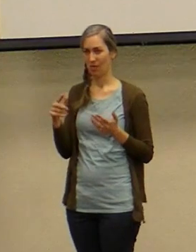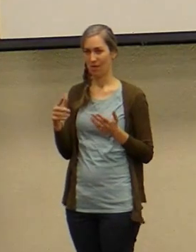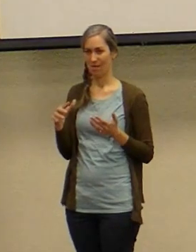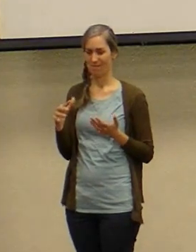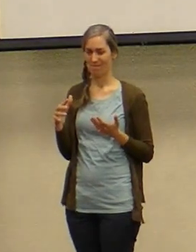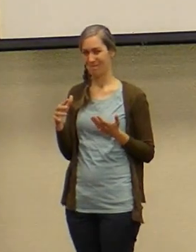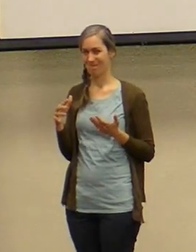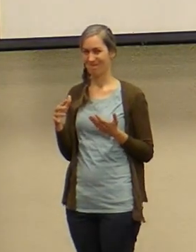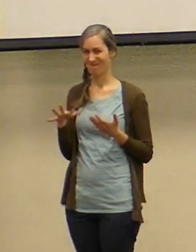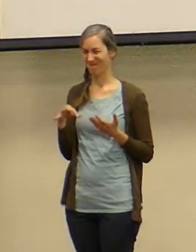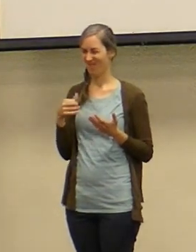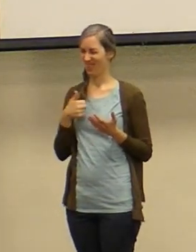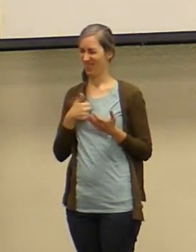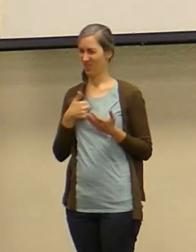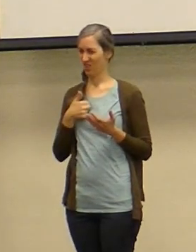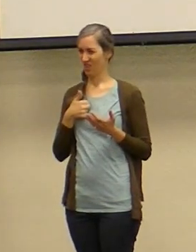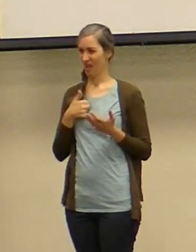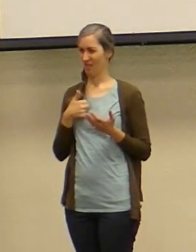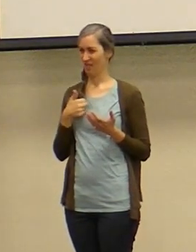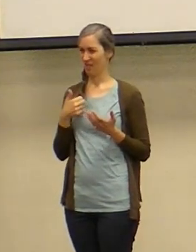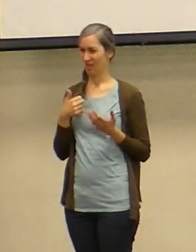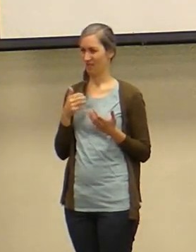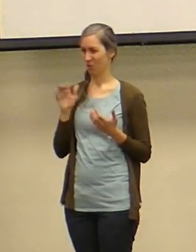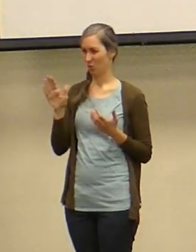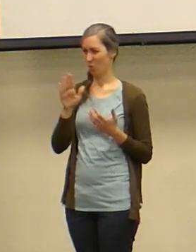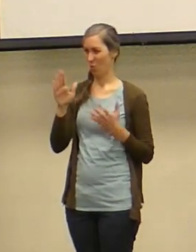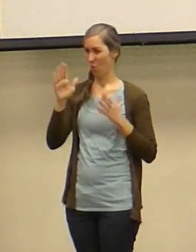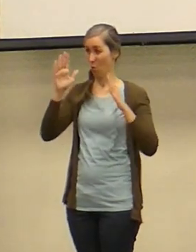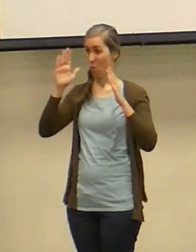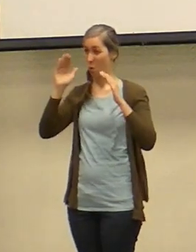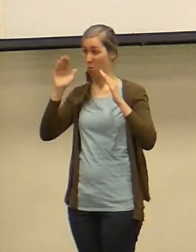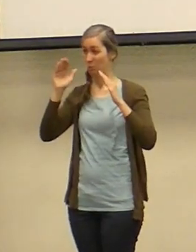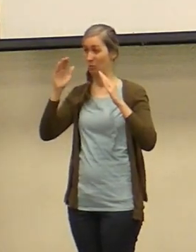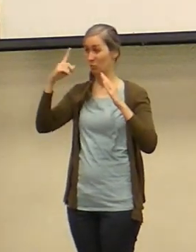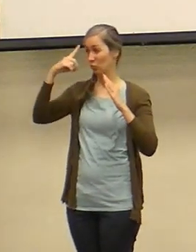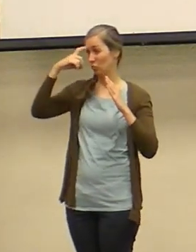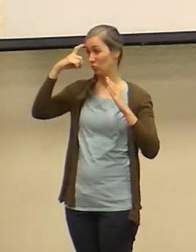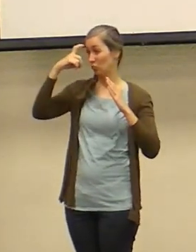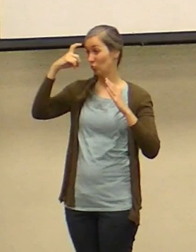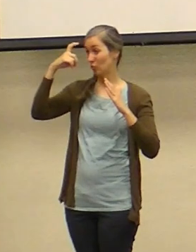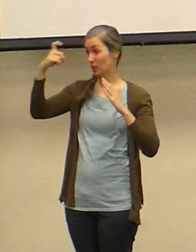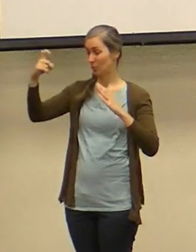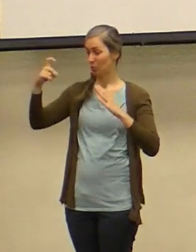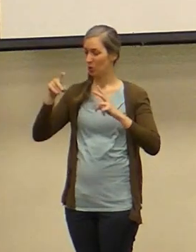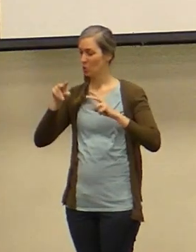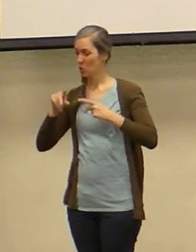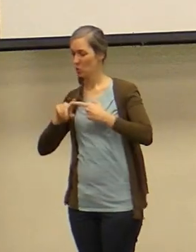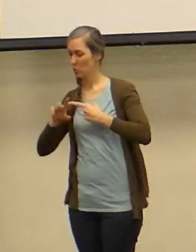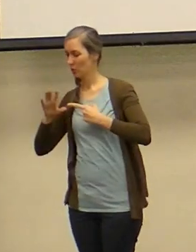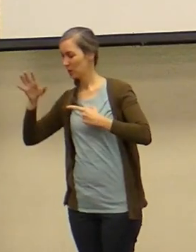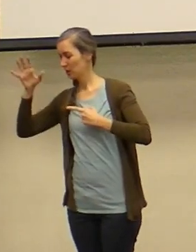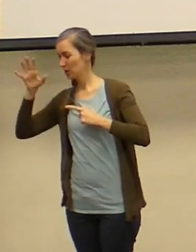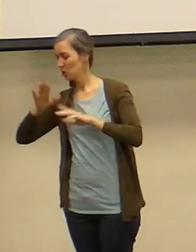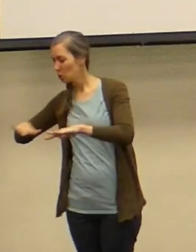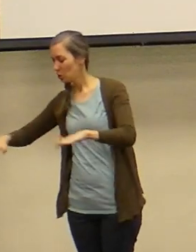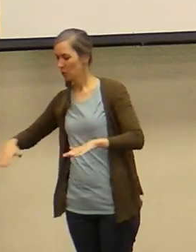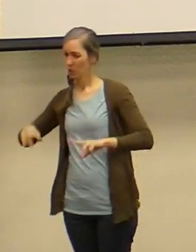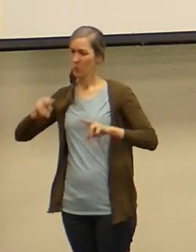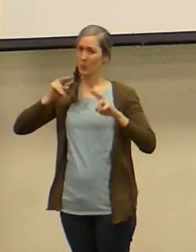your yourself placing your ultimate hopes and dreams into your children into your parents into your